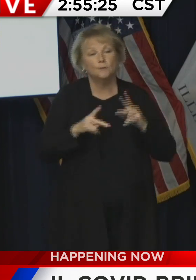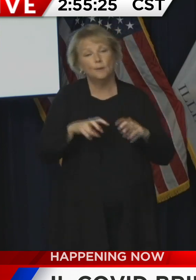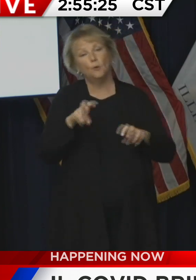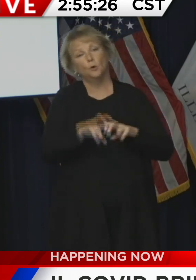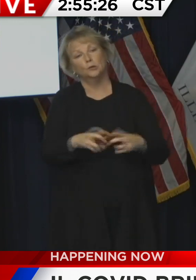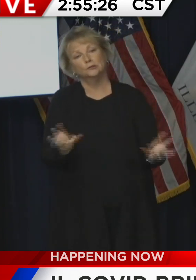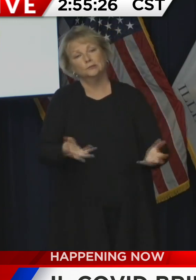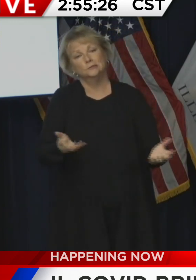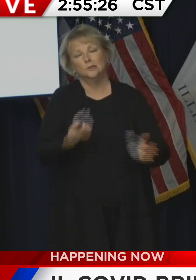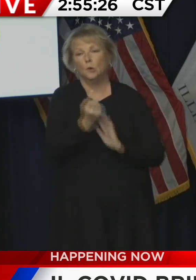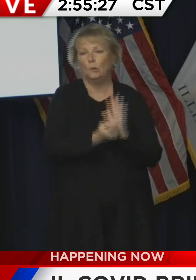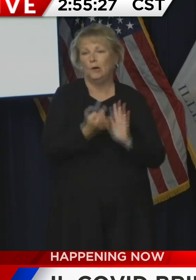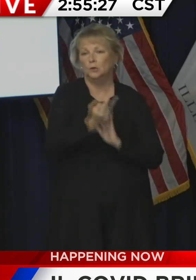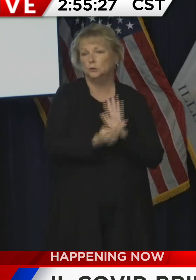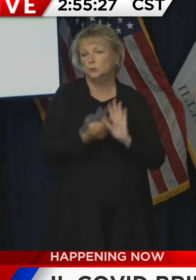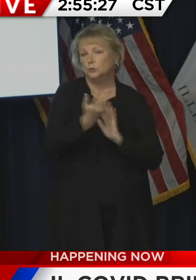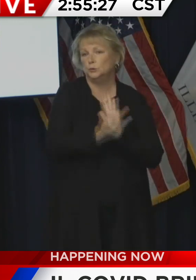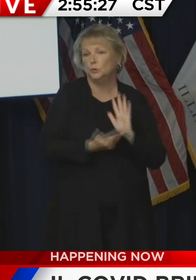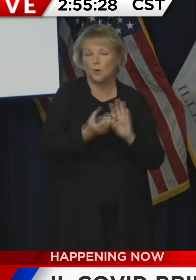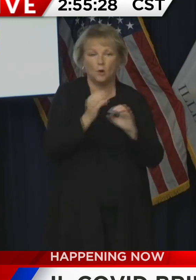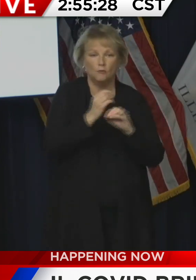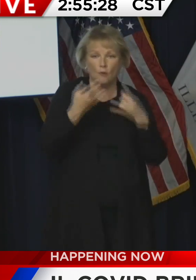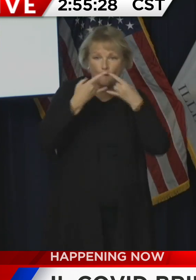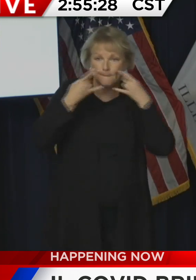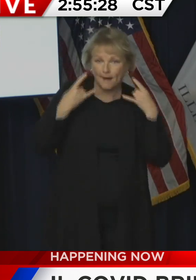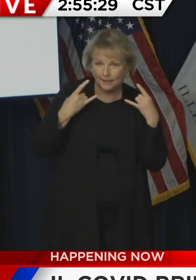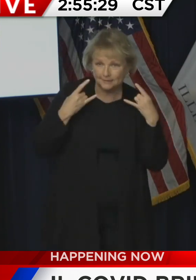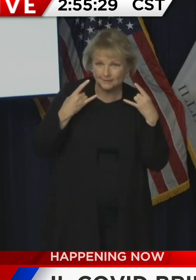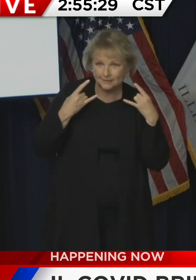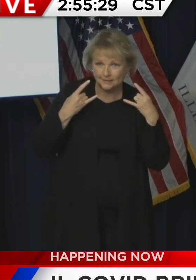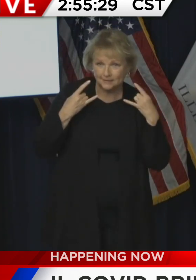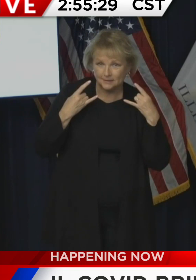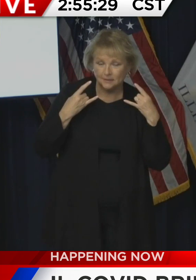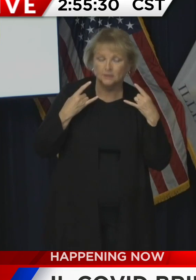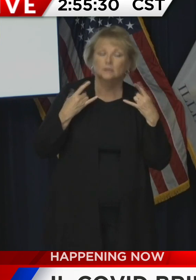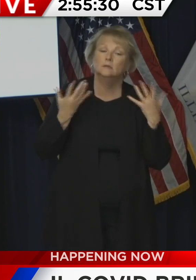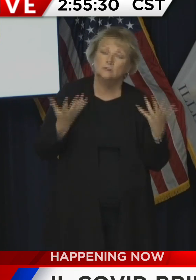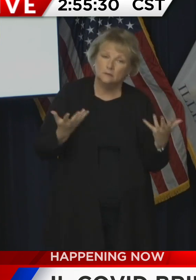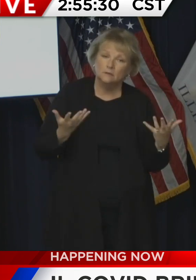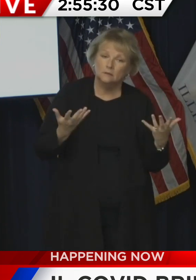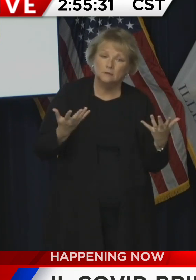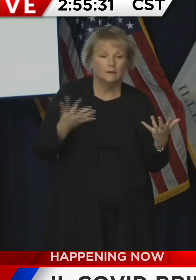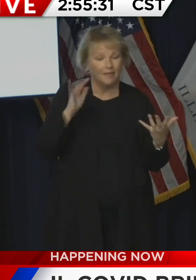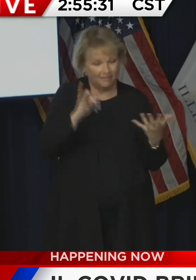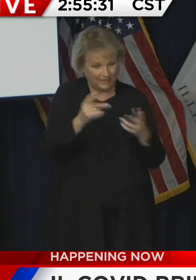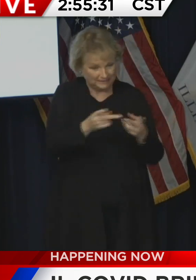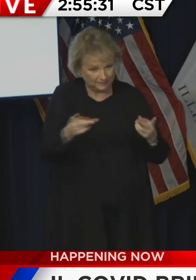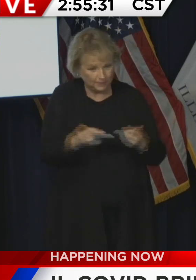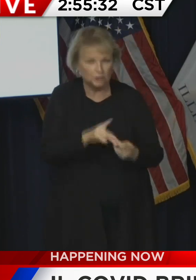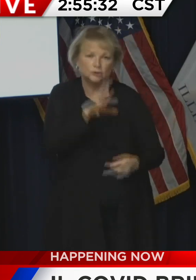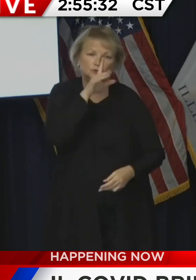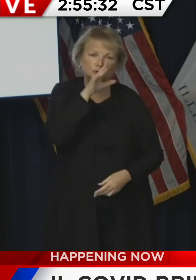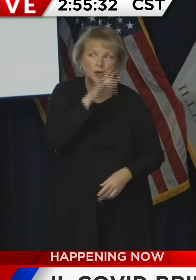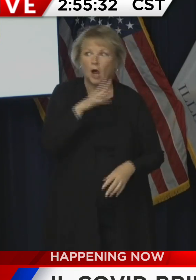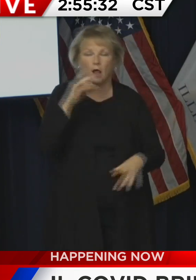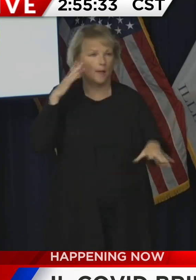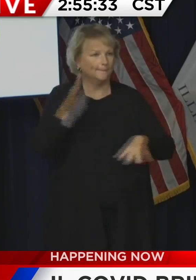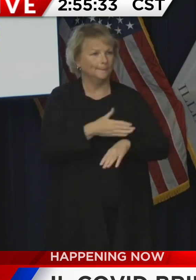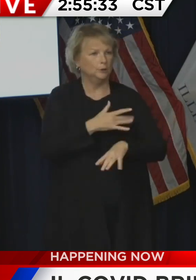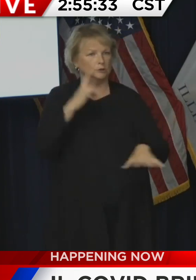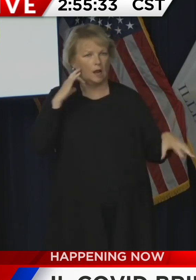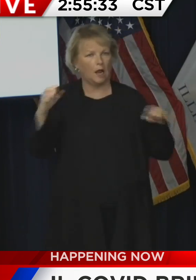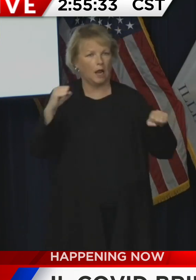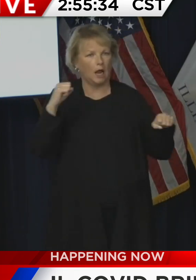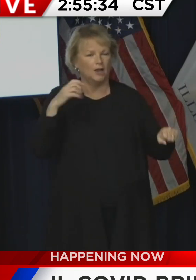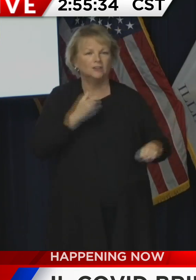for an hour, two hours, maybe longer without their mask on. And, you know, it's a place where you're speaking louder than normal, usually